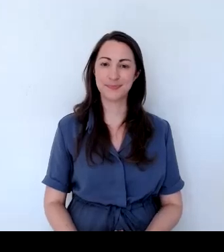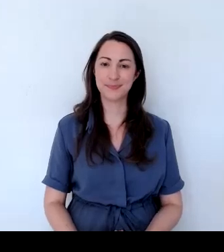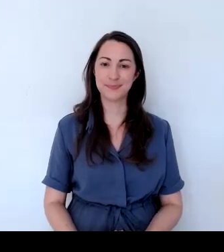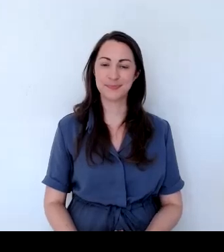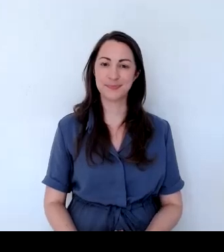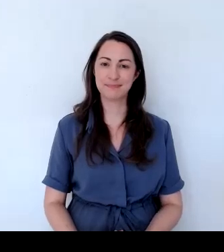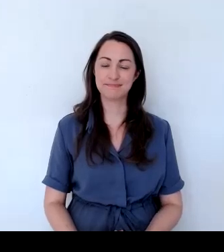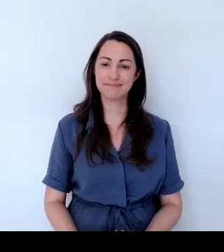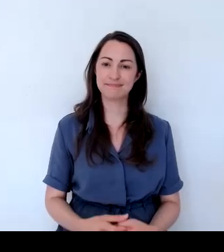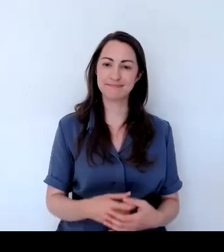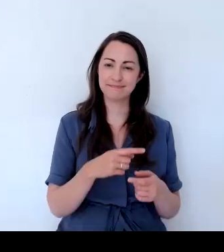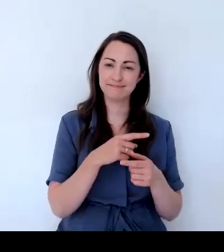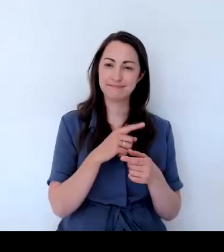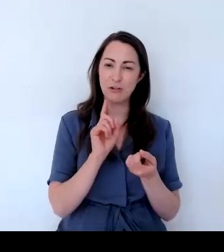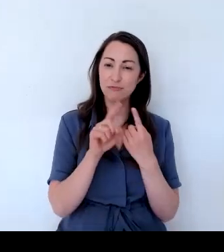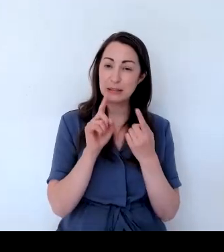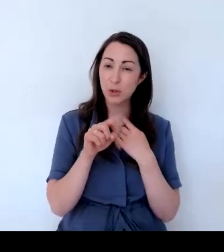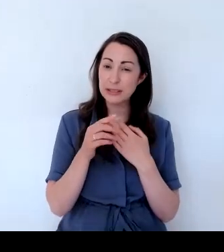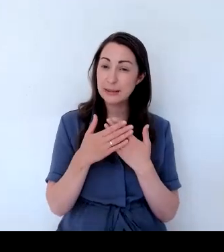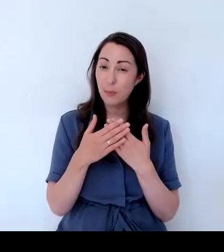Thank you. Lots of ideas from Val.